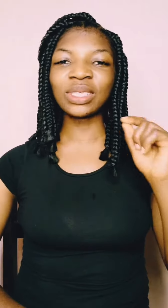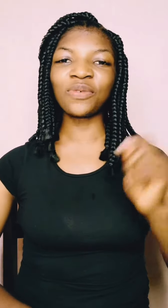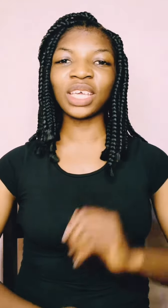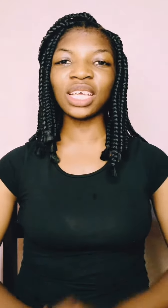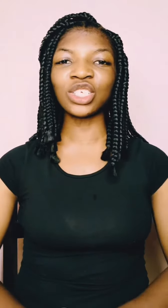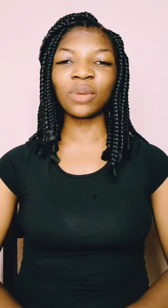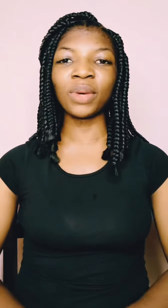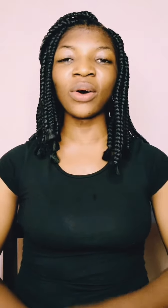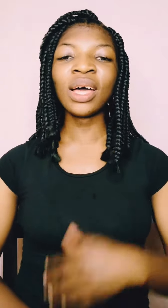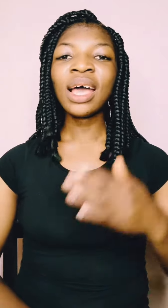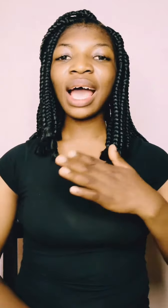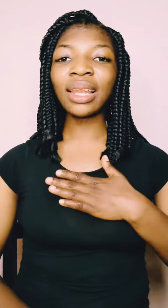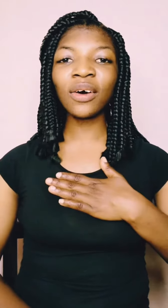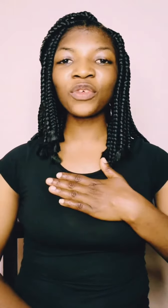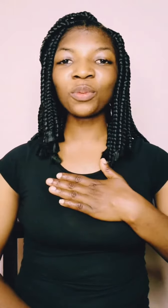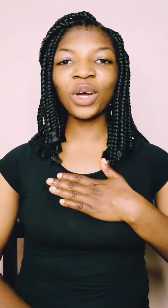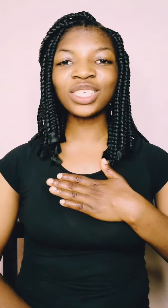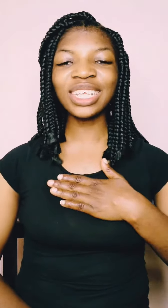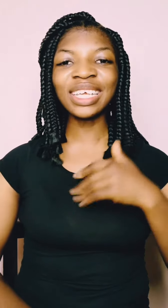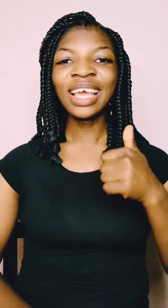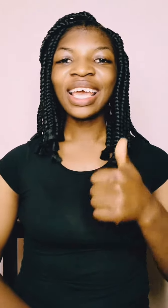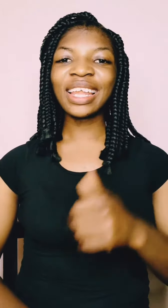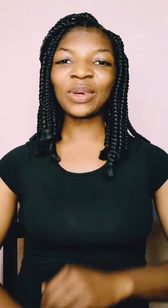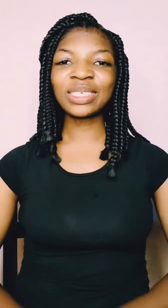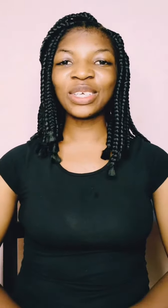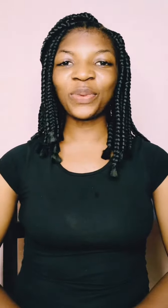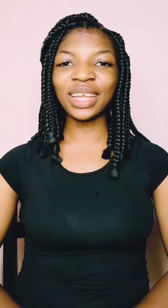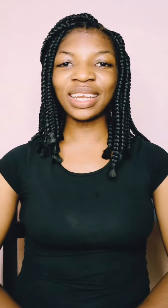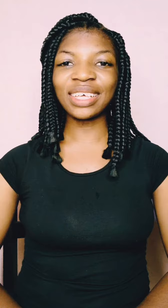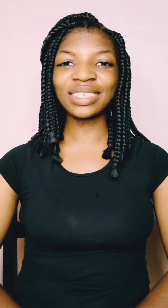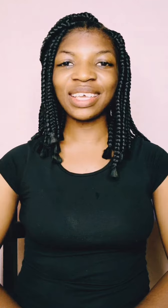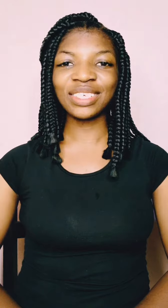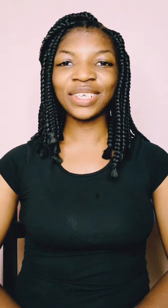notification bell. I love you muchly and I'll see you in the next session.